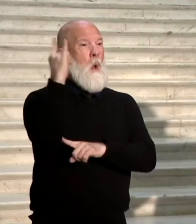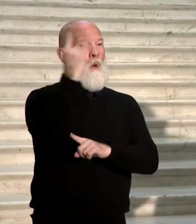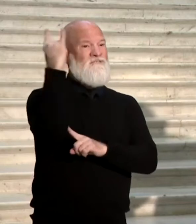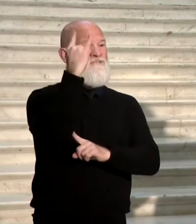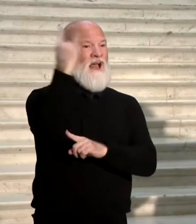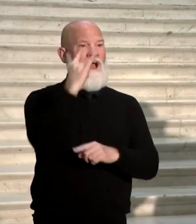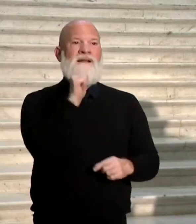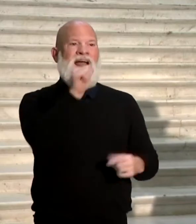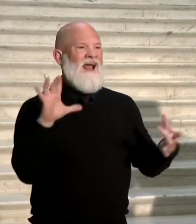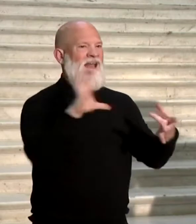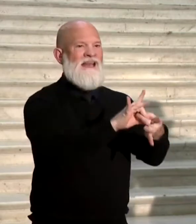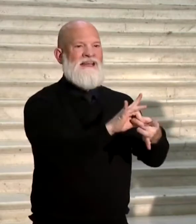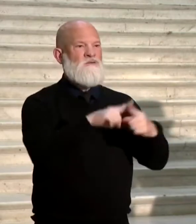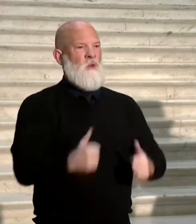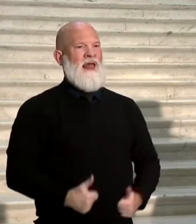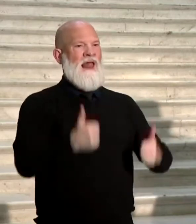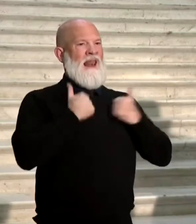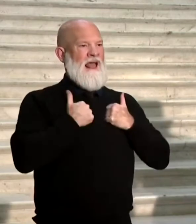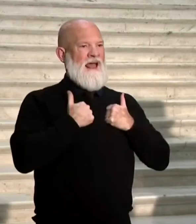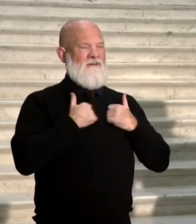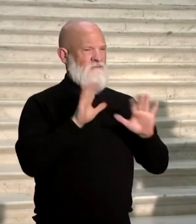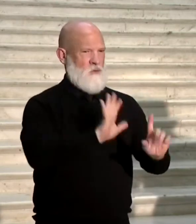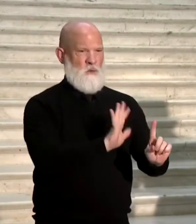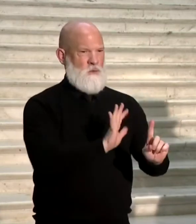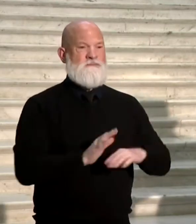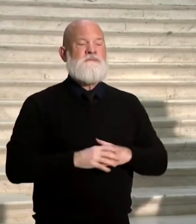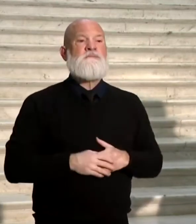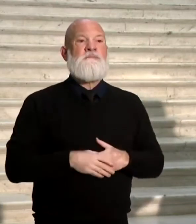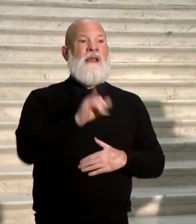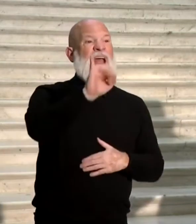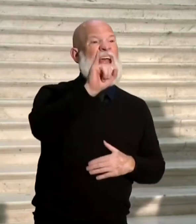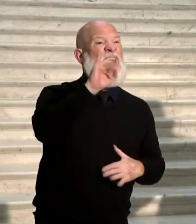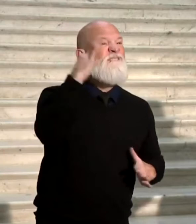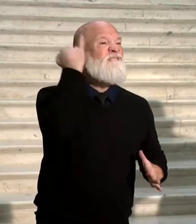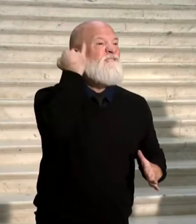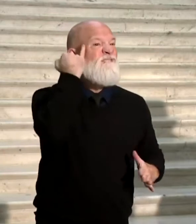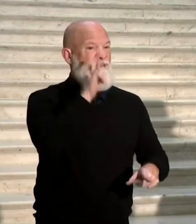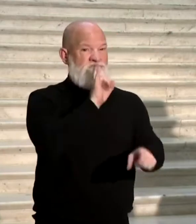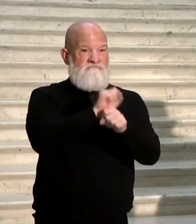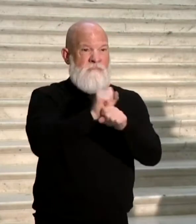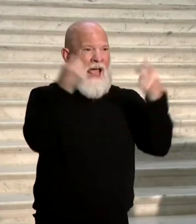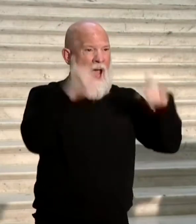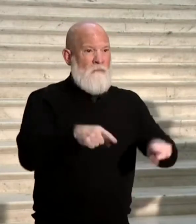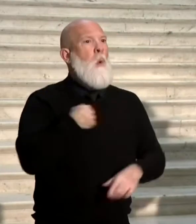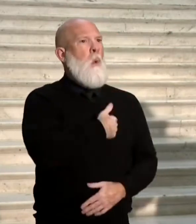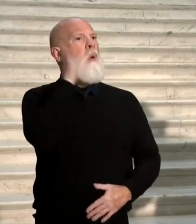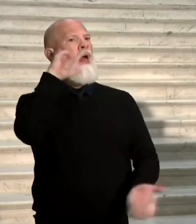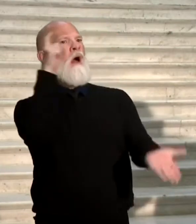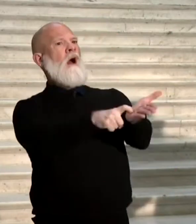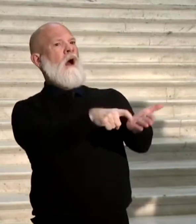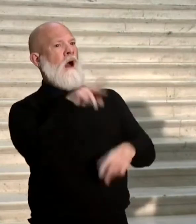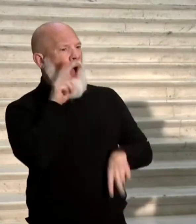the time. If they saw anything, they could see traffic back and forth, but it would basically be like watching a river go by you couldn't get in.